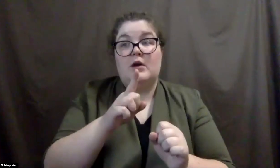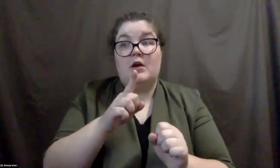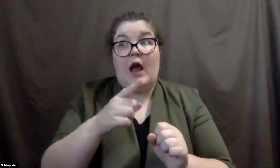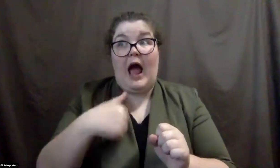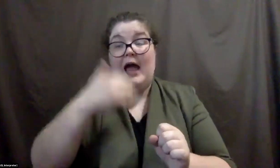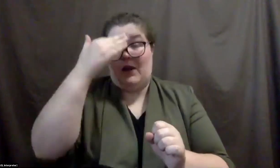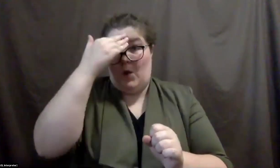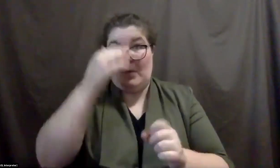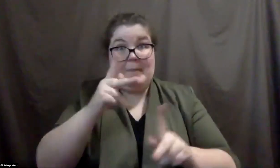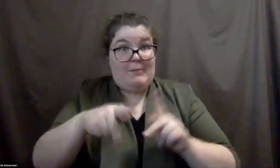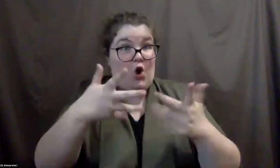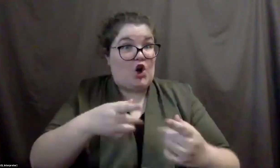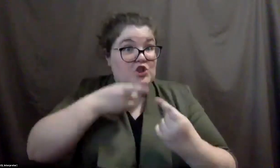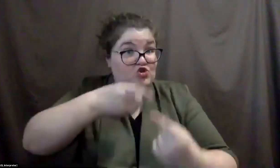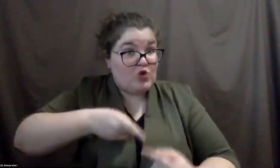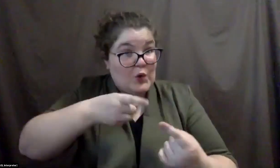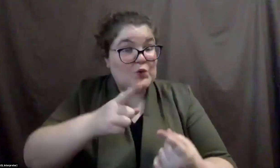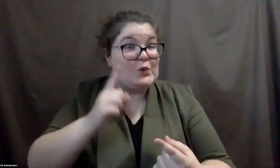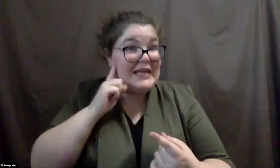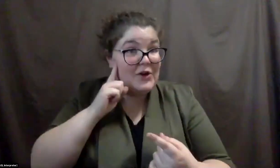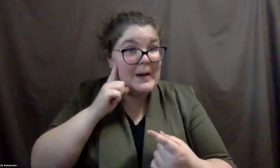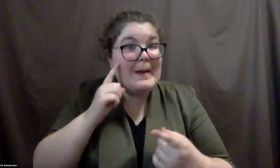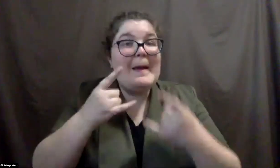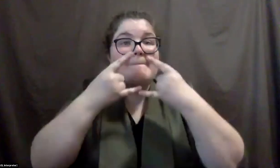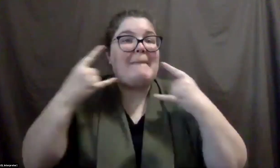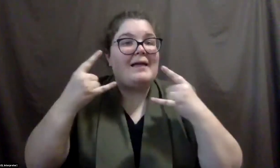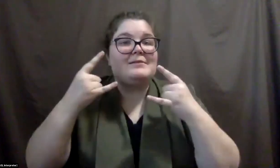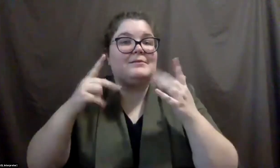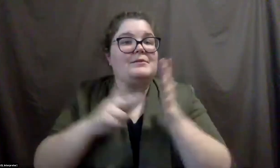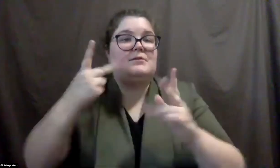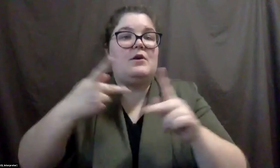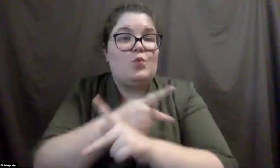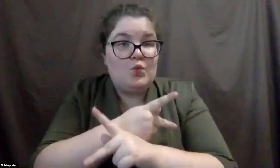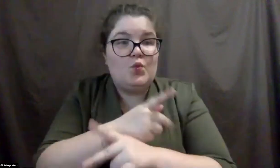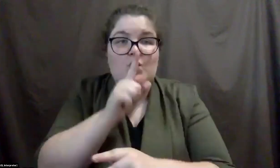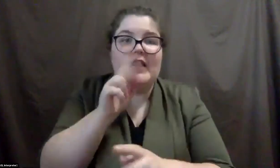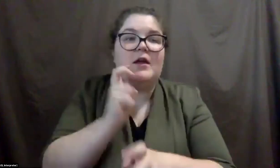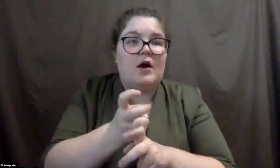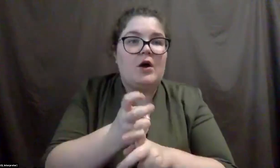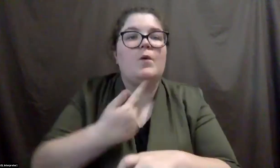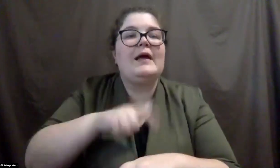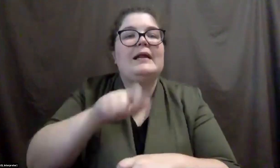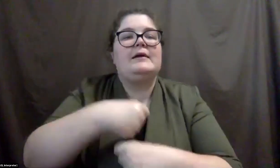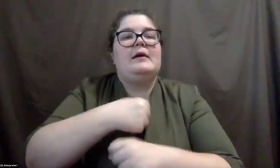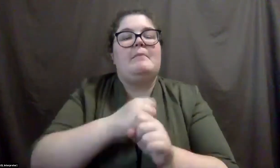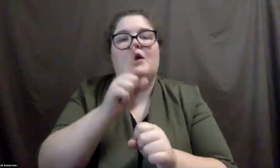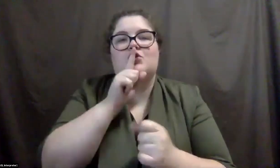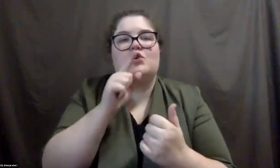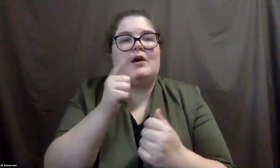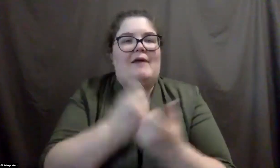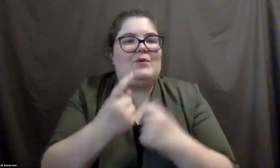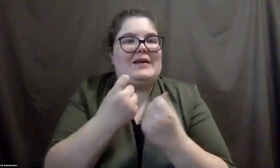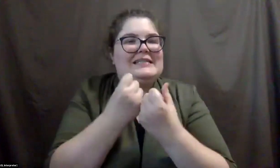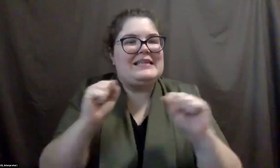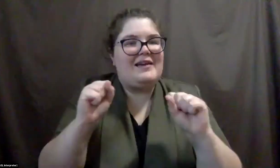anyway, the masks can make things really, really hard. And, you know, we want to keep everybody safe, but communicating